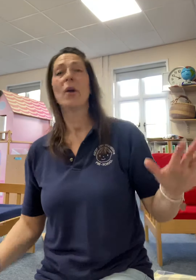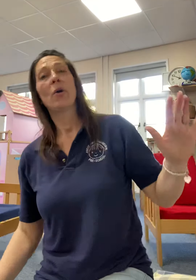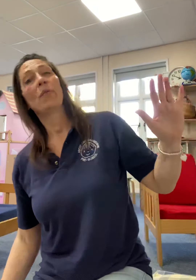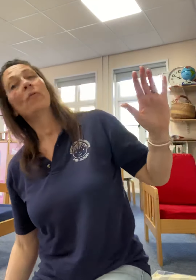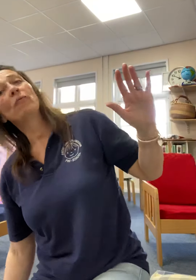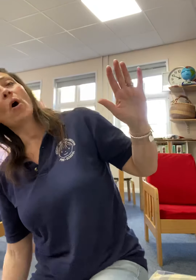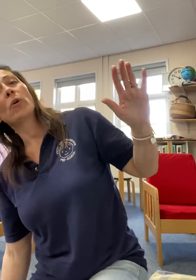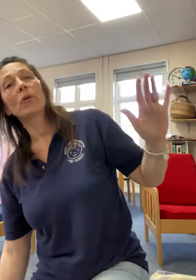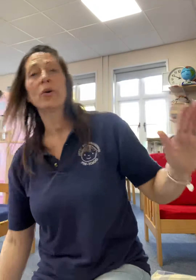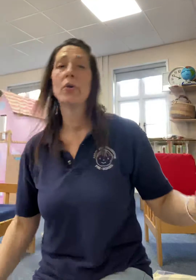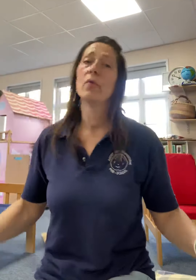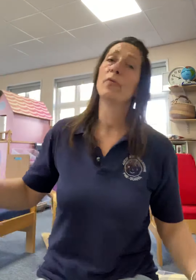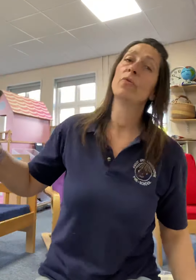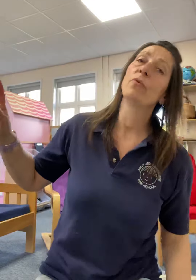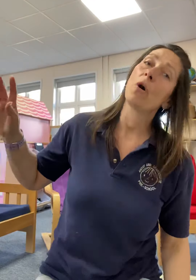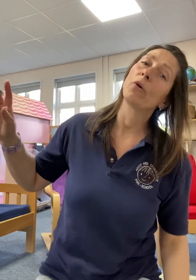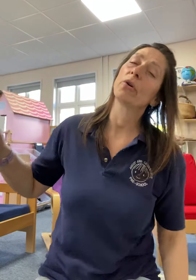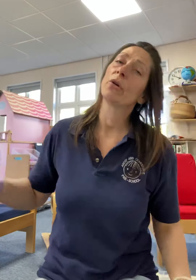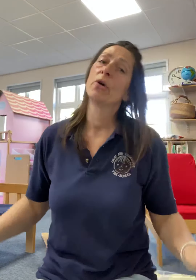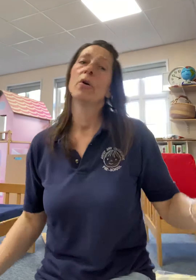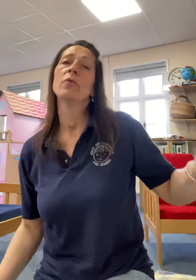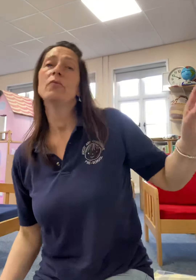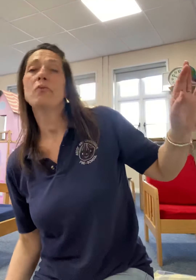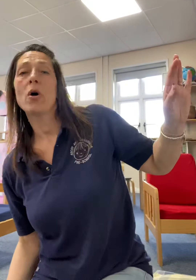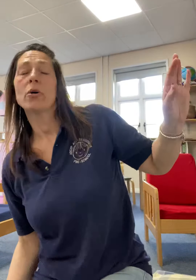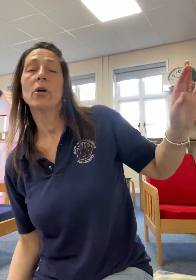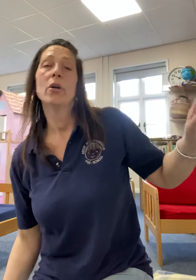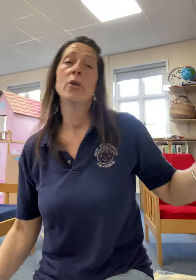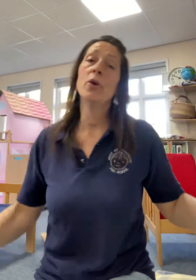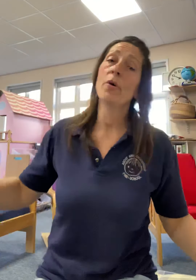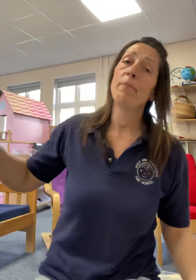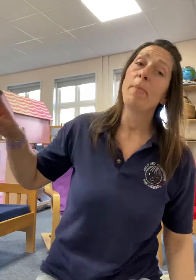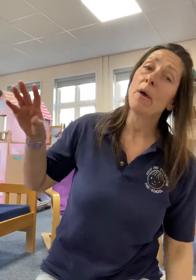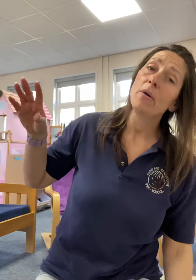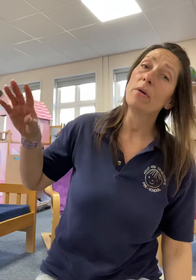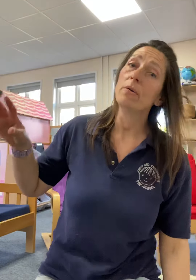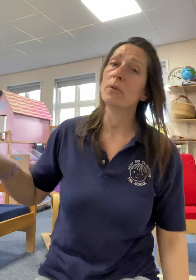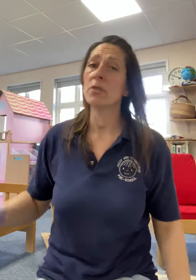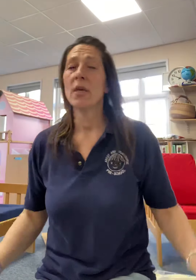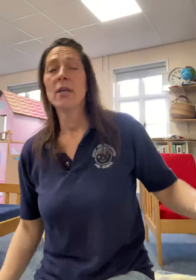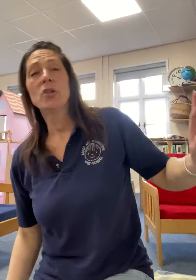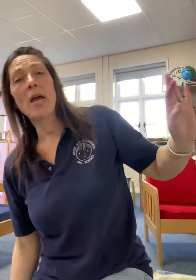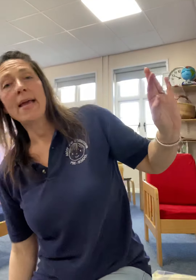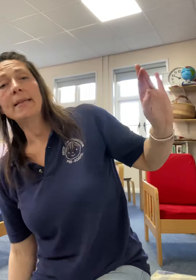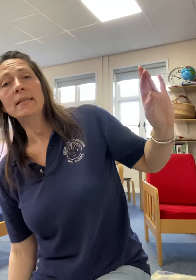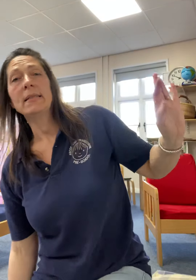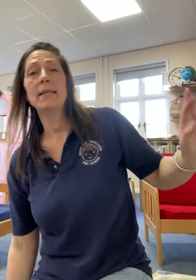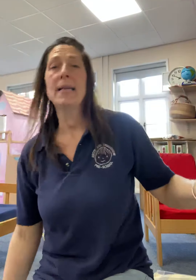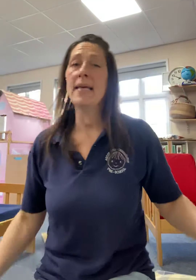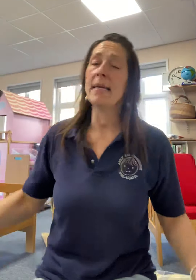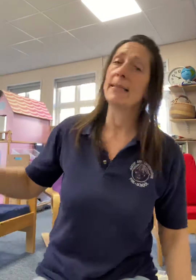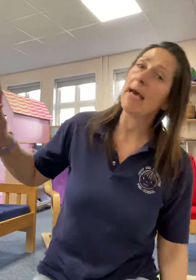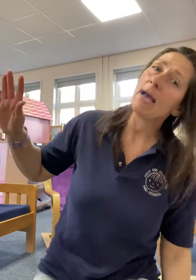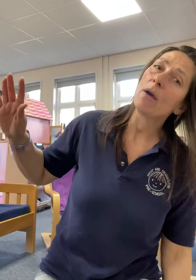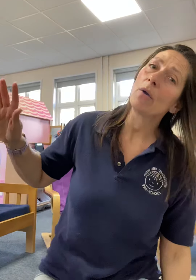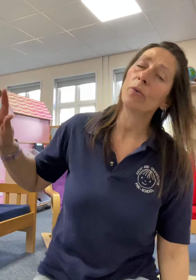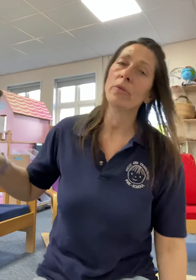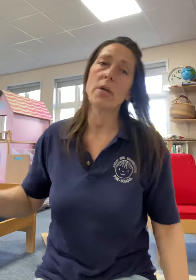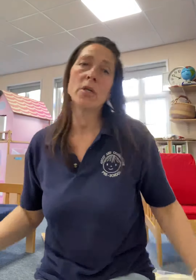Rock, rock, rock your boat, gently down the